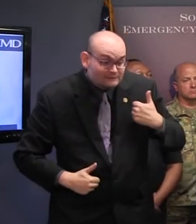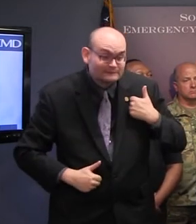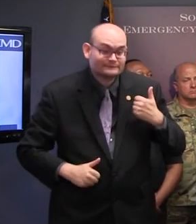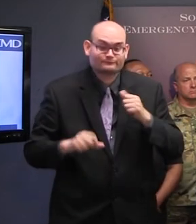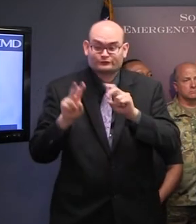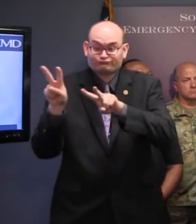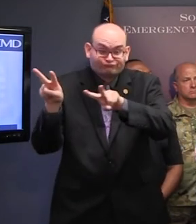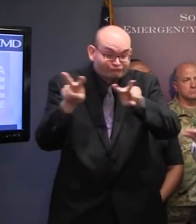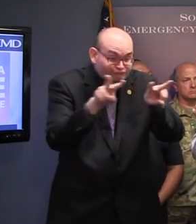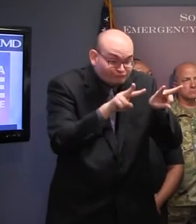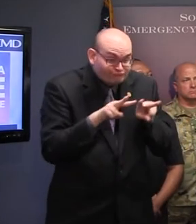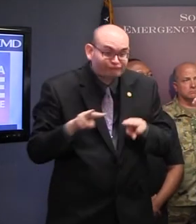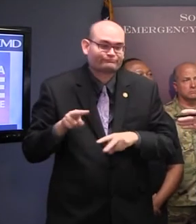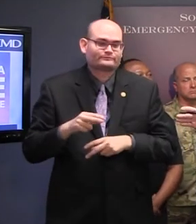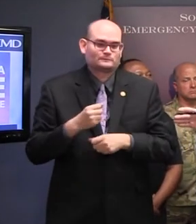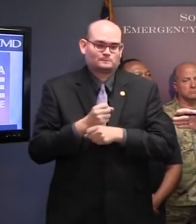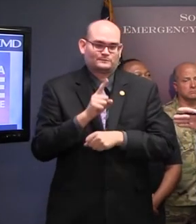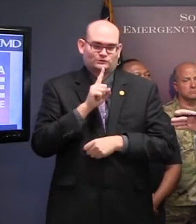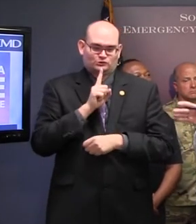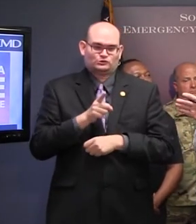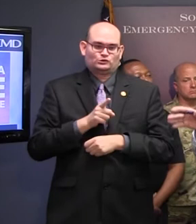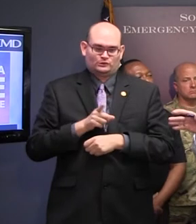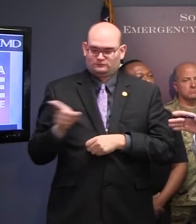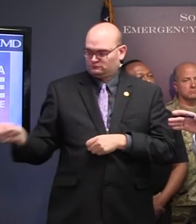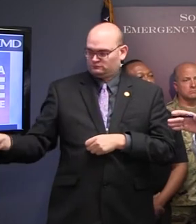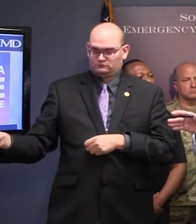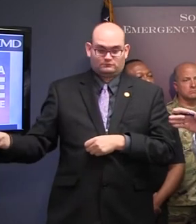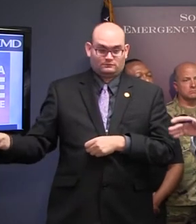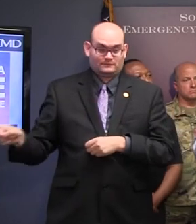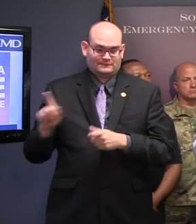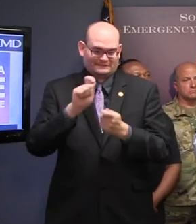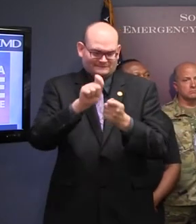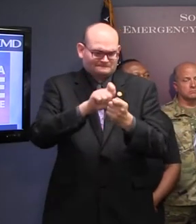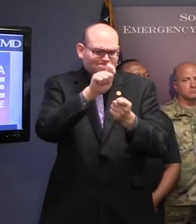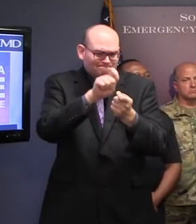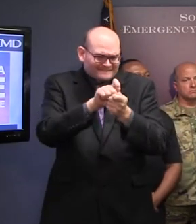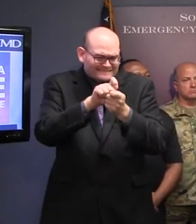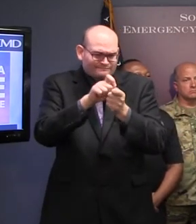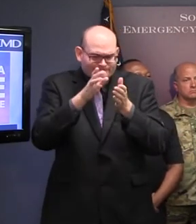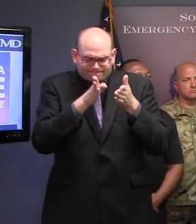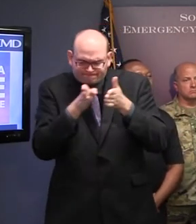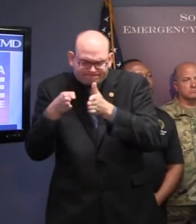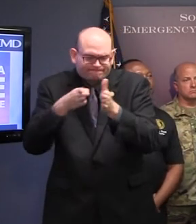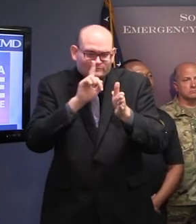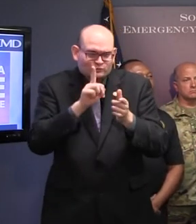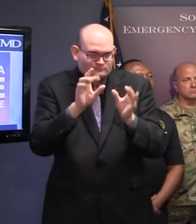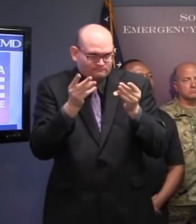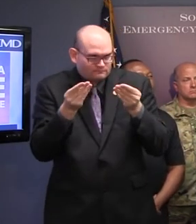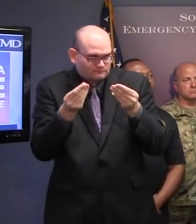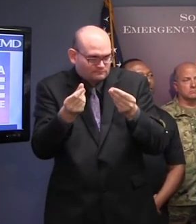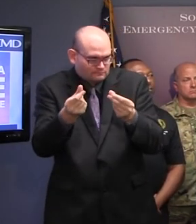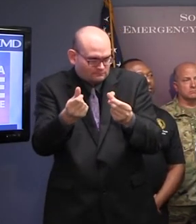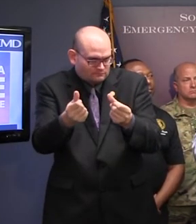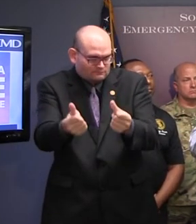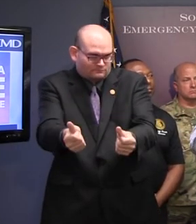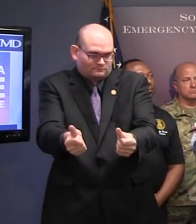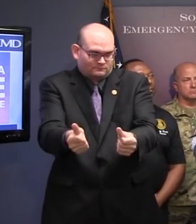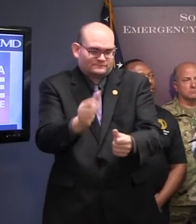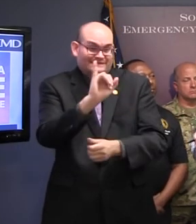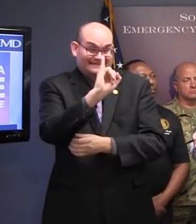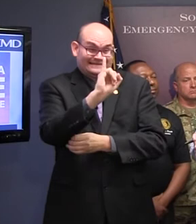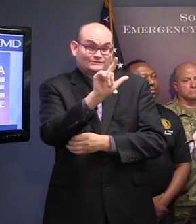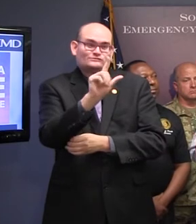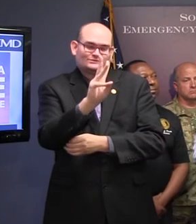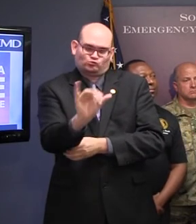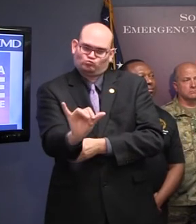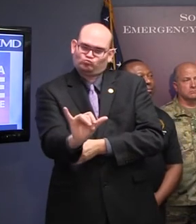down these routes that have been selected as evacuation routes, and including I-26. They'll be all over the place. If you get